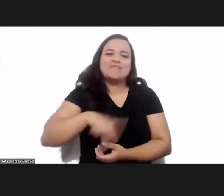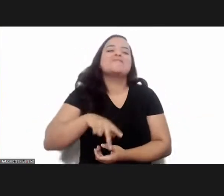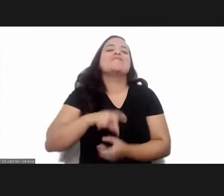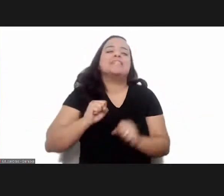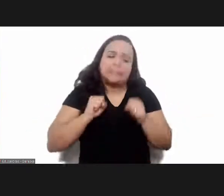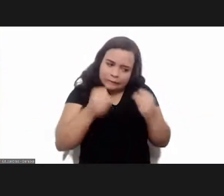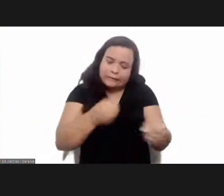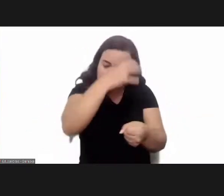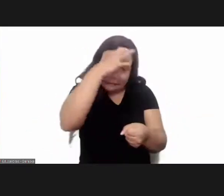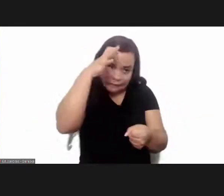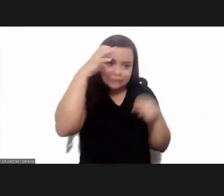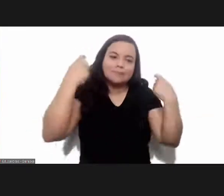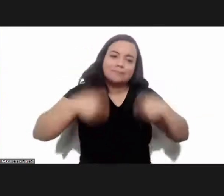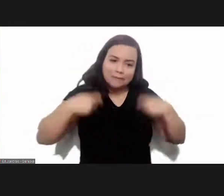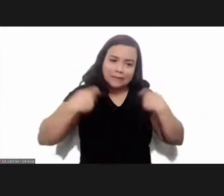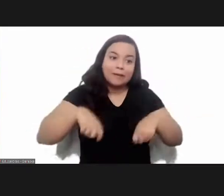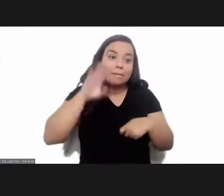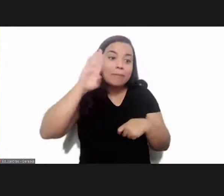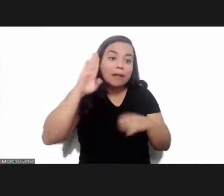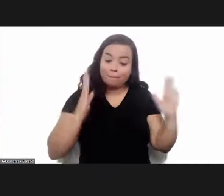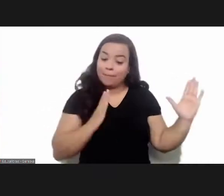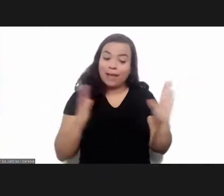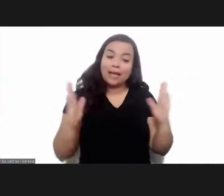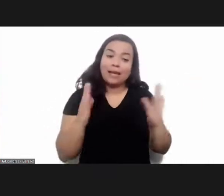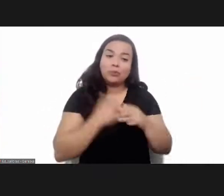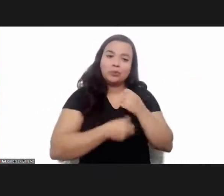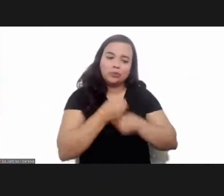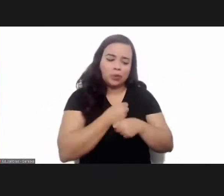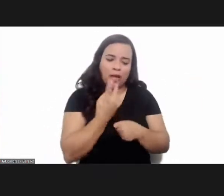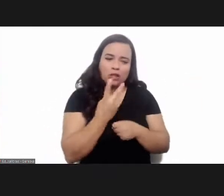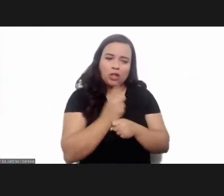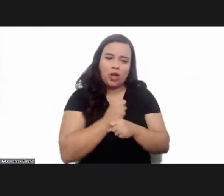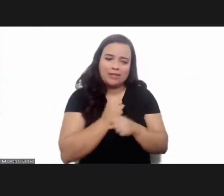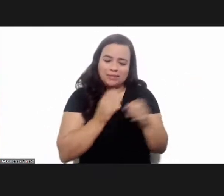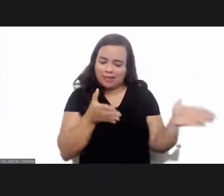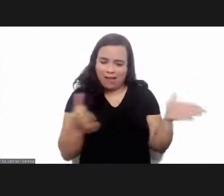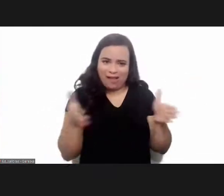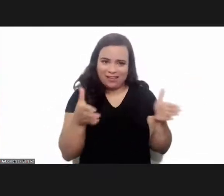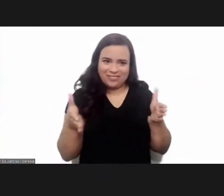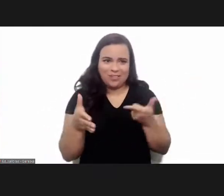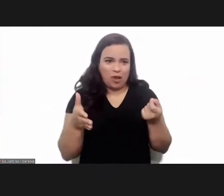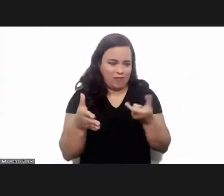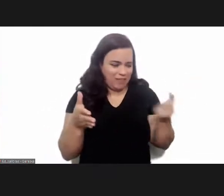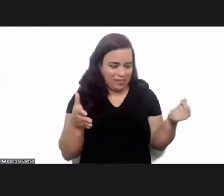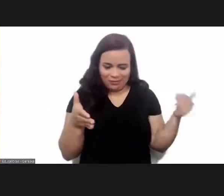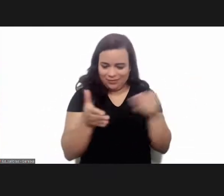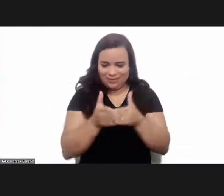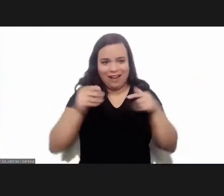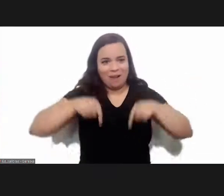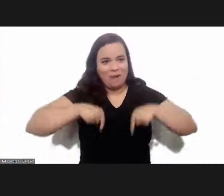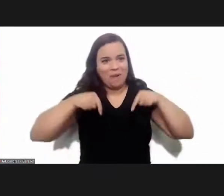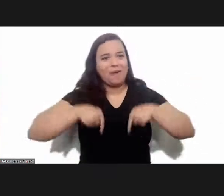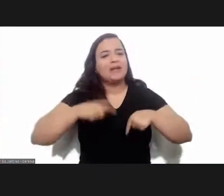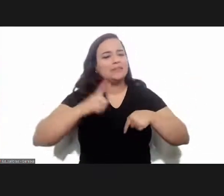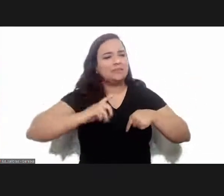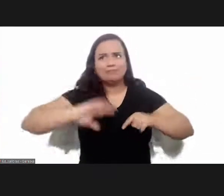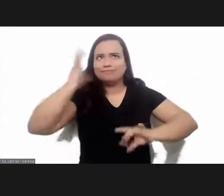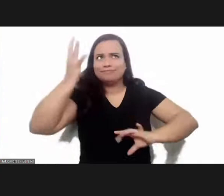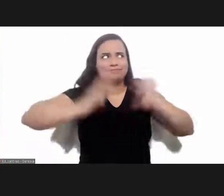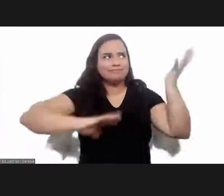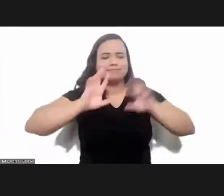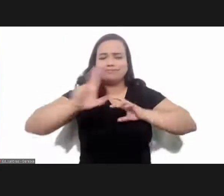in the last two years which we experienced a number of